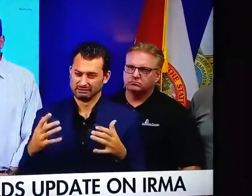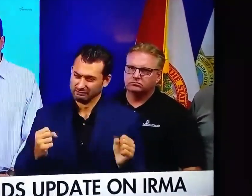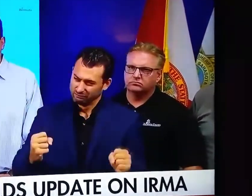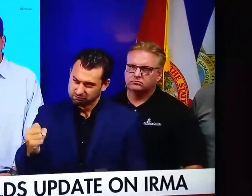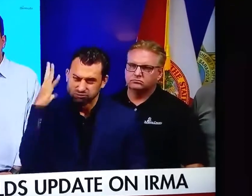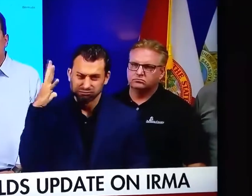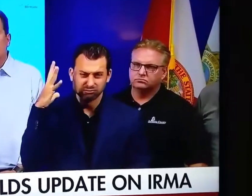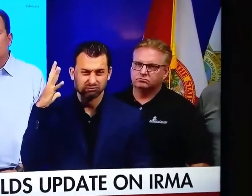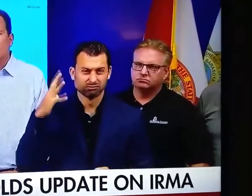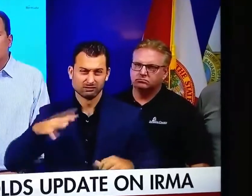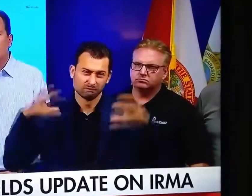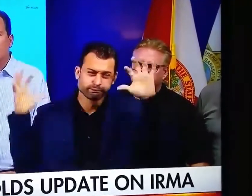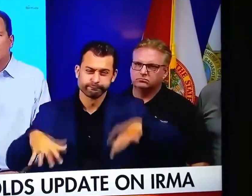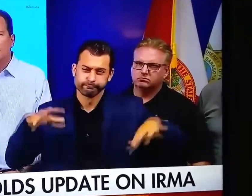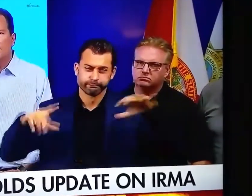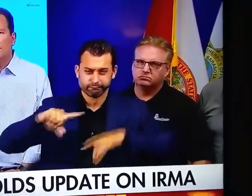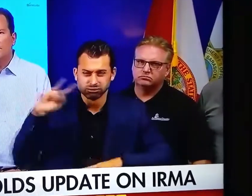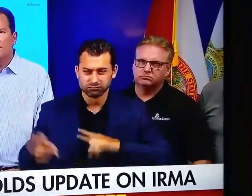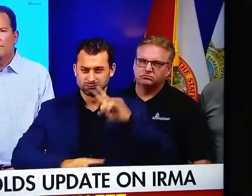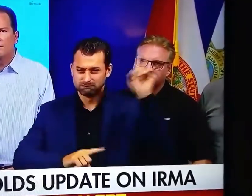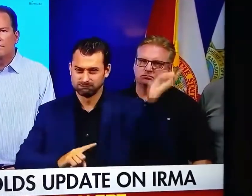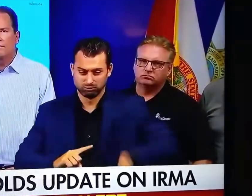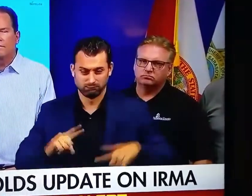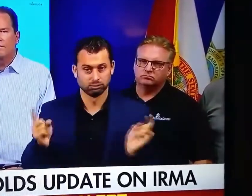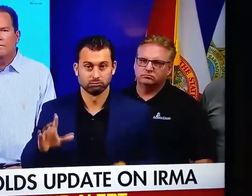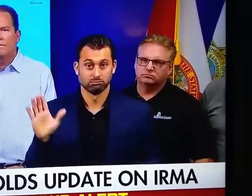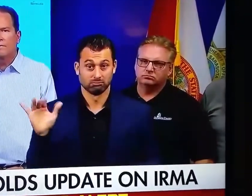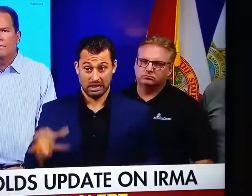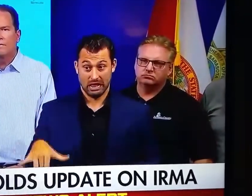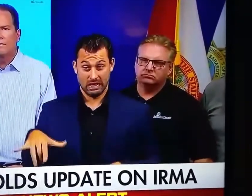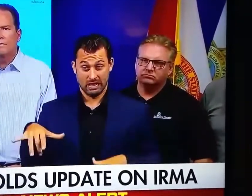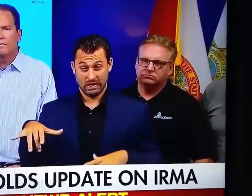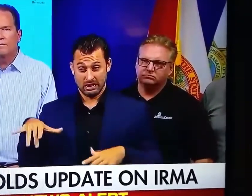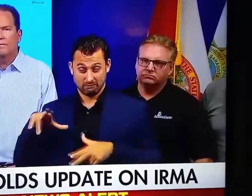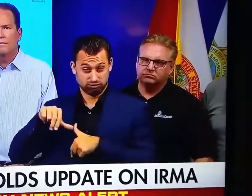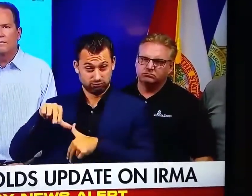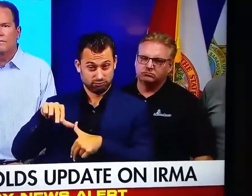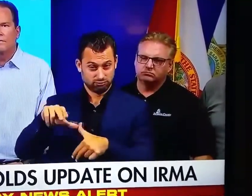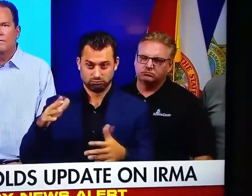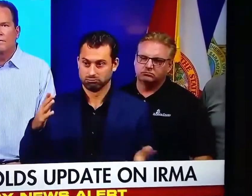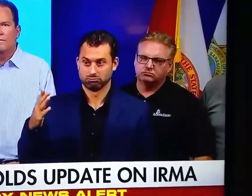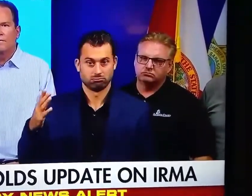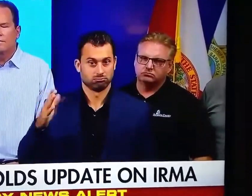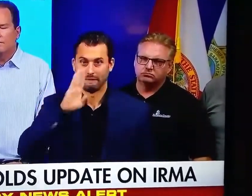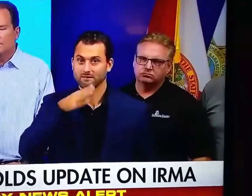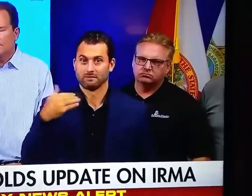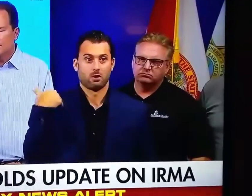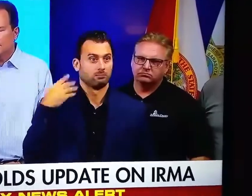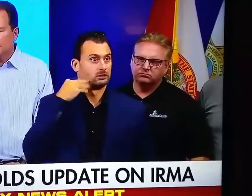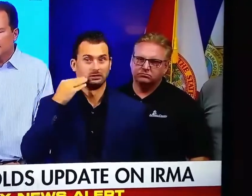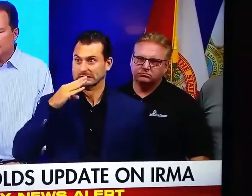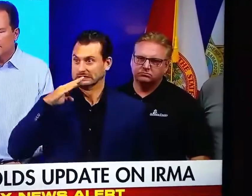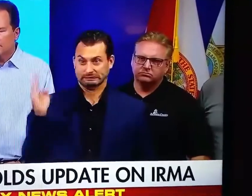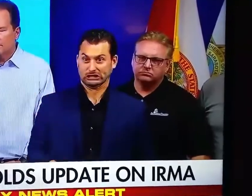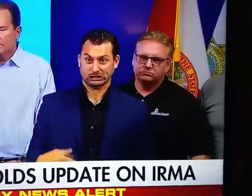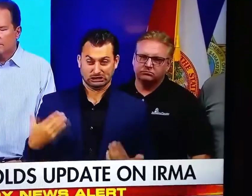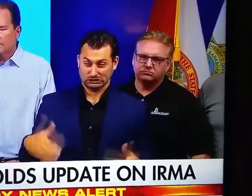never seen anything like it. Millions of Floridians will see major hurricane impacts with deadly storm surge